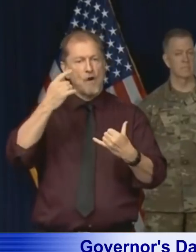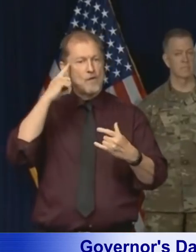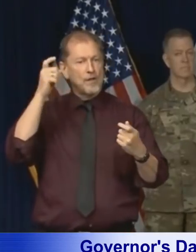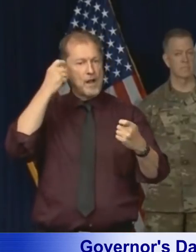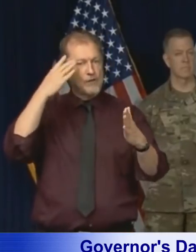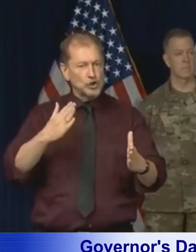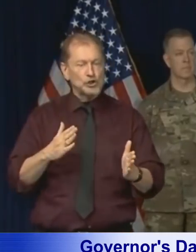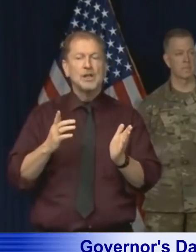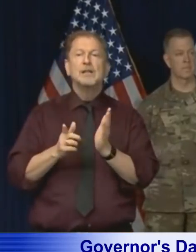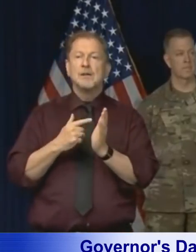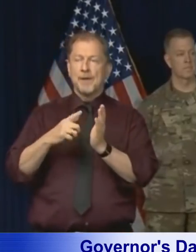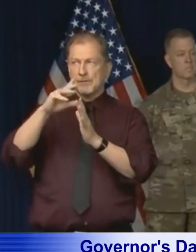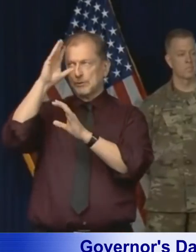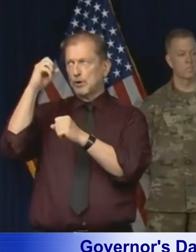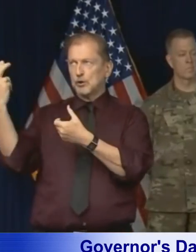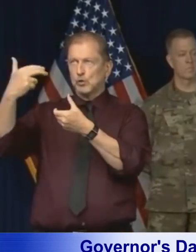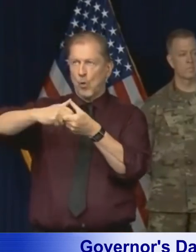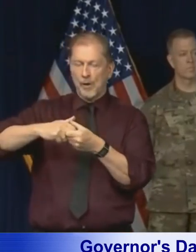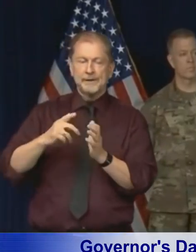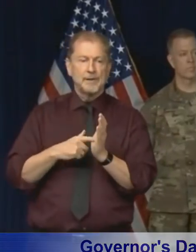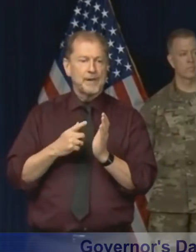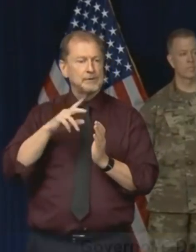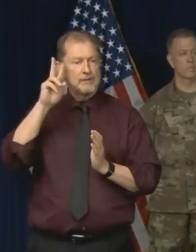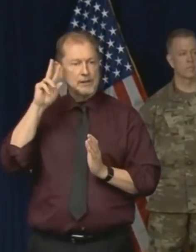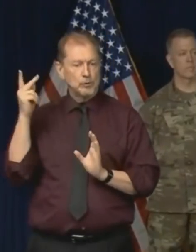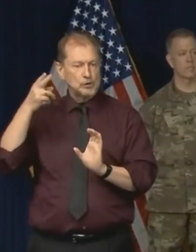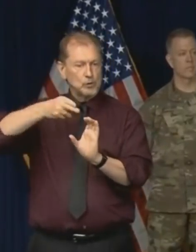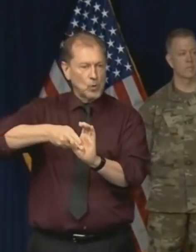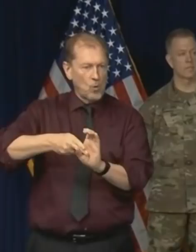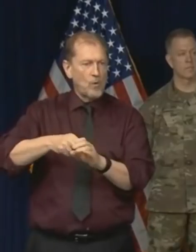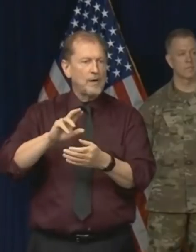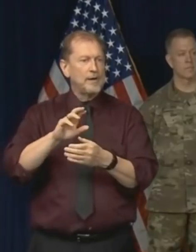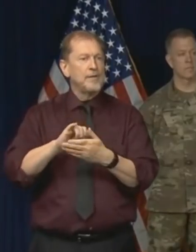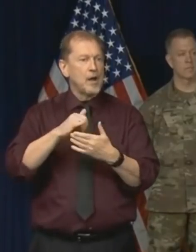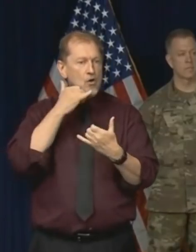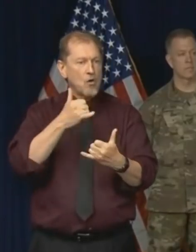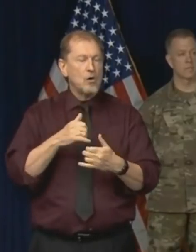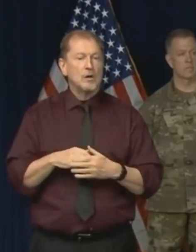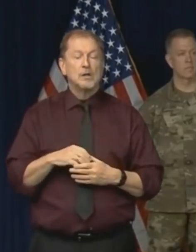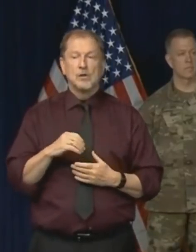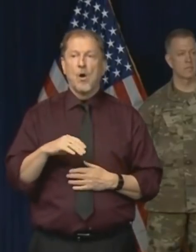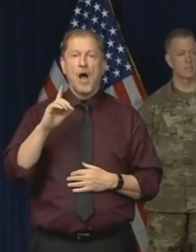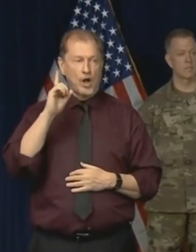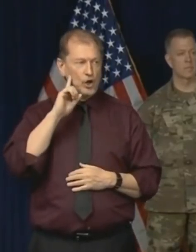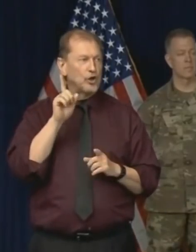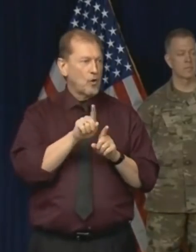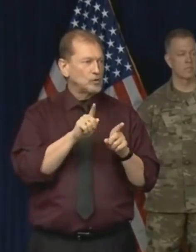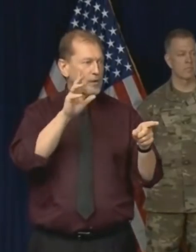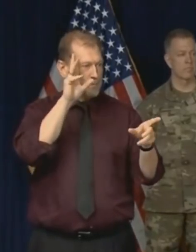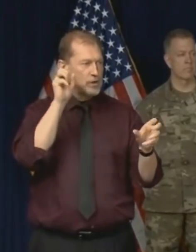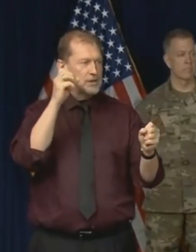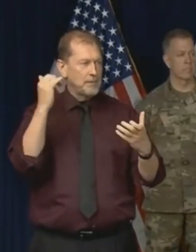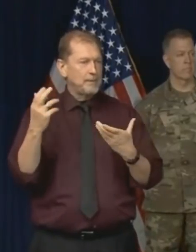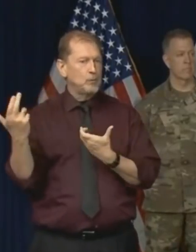it's the president and the vice president. It sounds like the president will be on the call for tomorrow because I heard that as well.